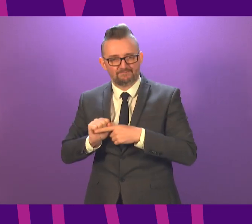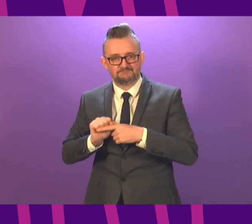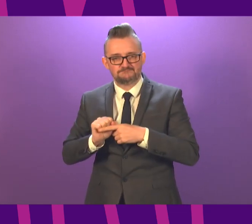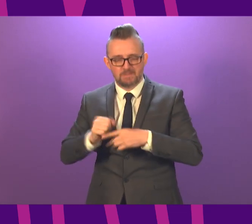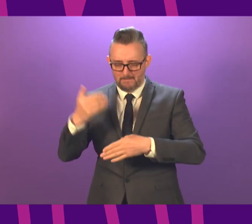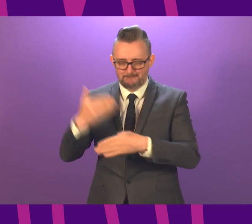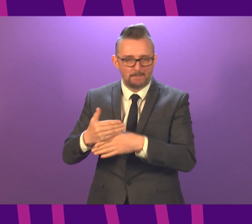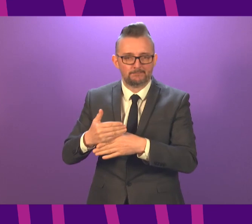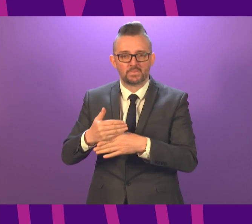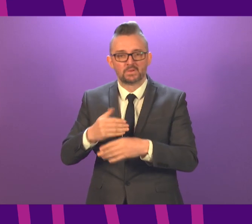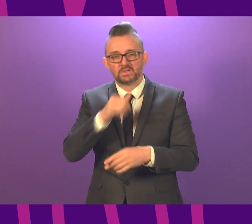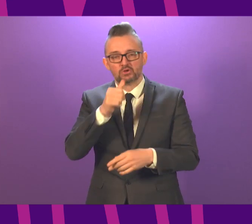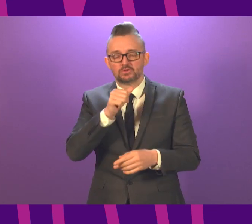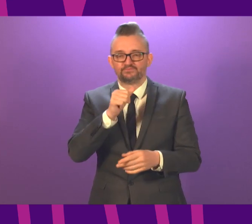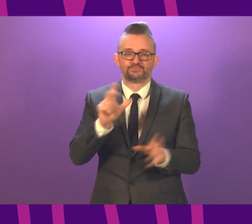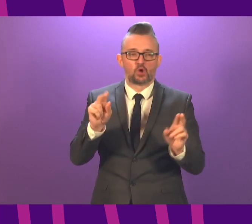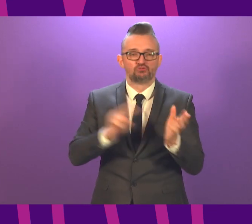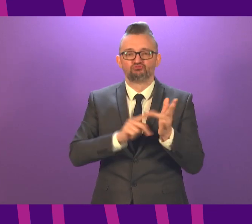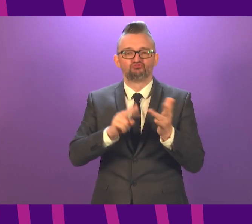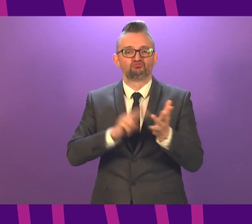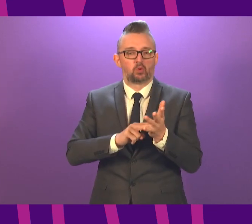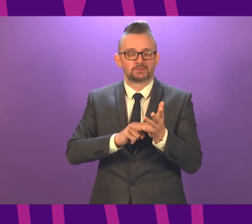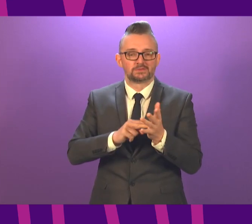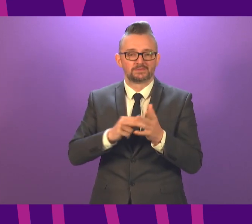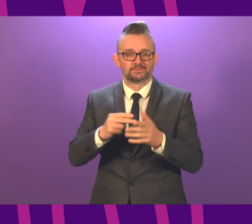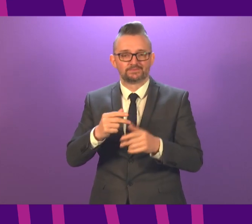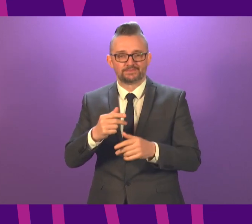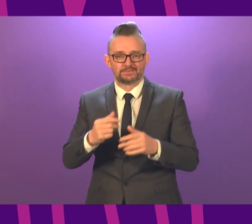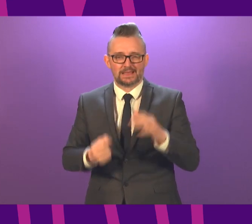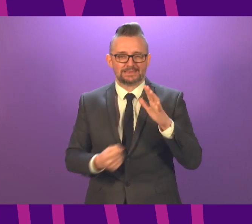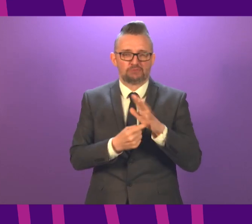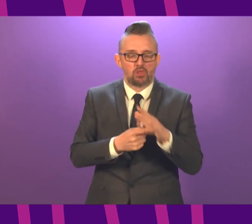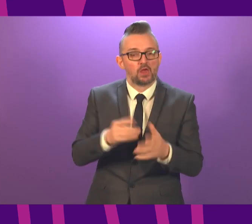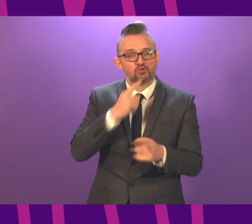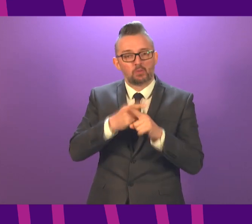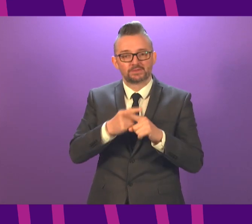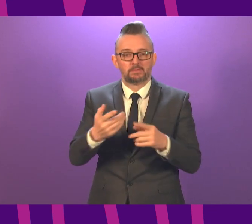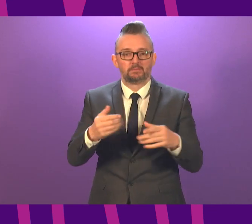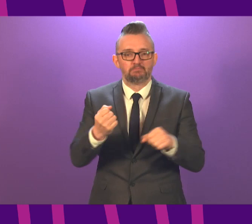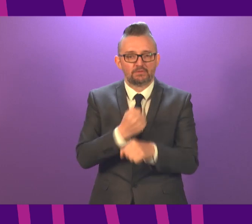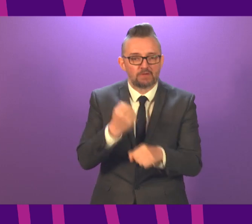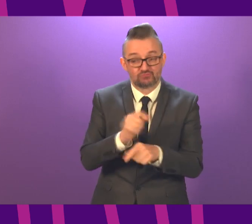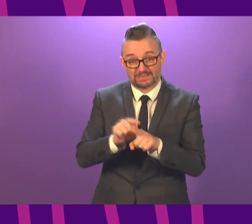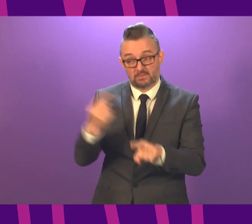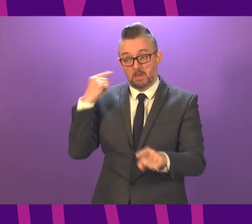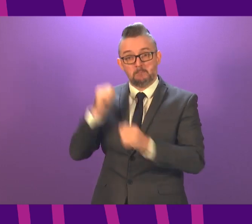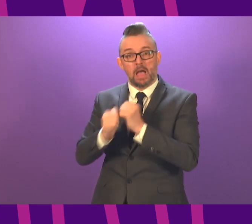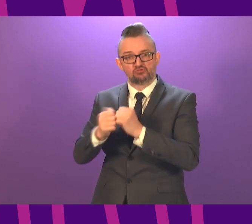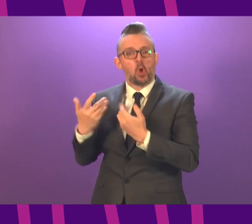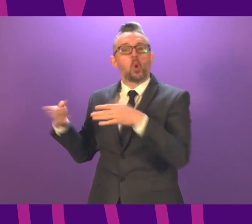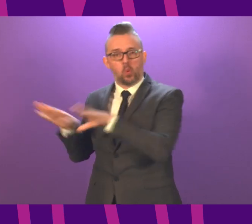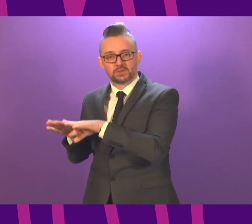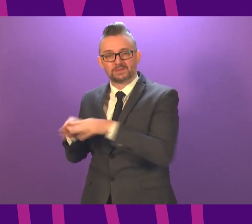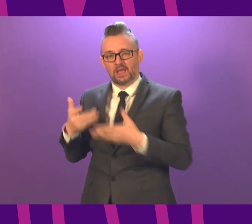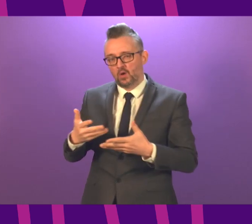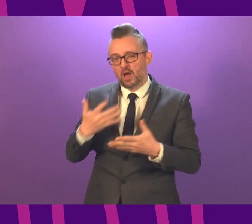non-essential work in construction and manufacturing, for example, being closed as we were back in March. But that is something we need